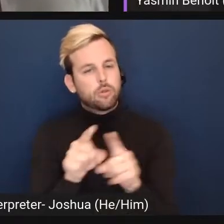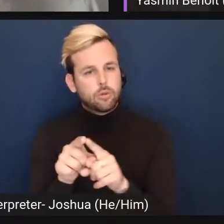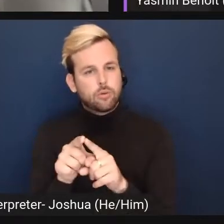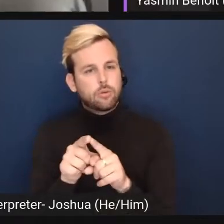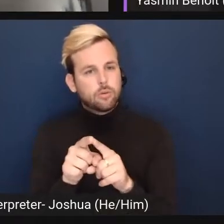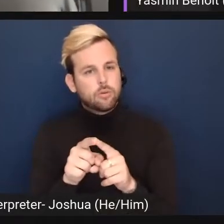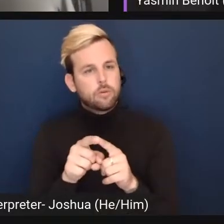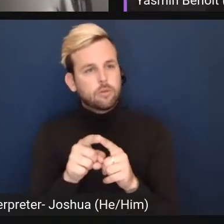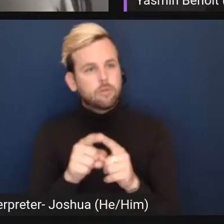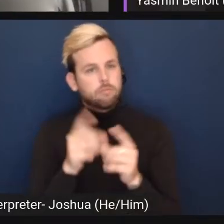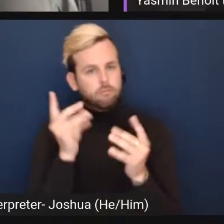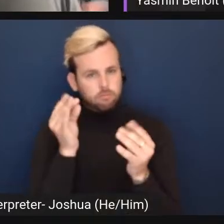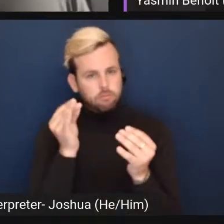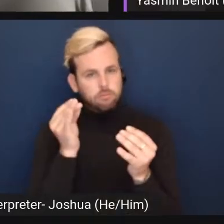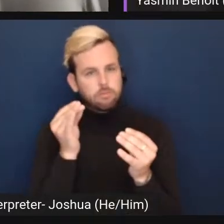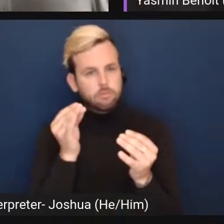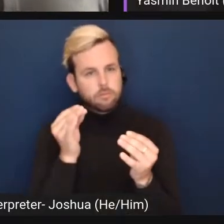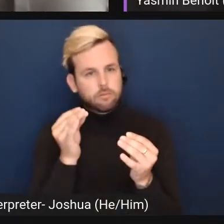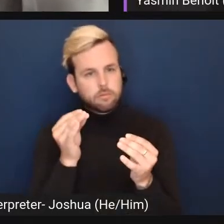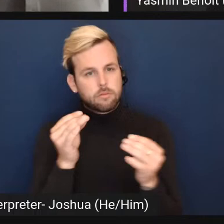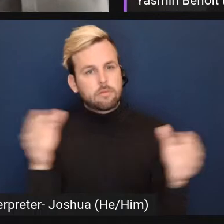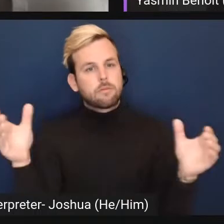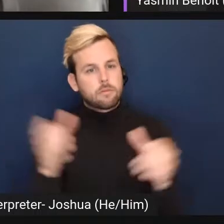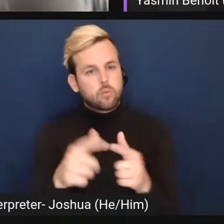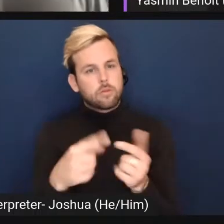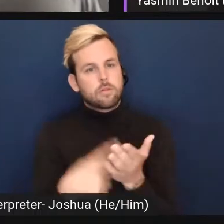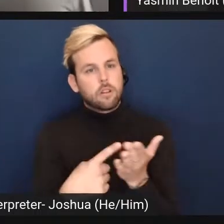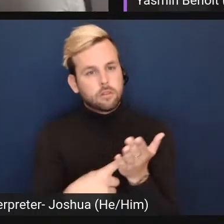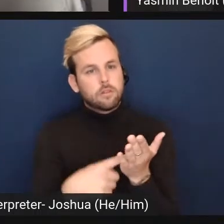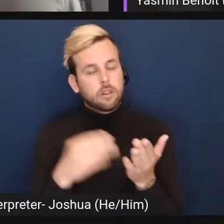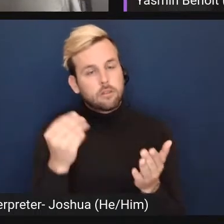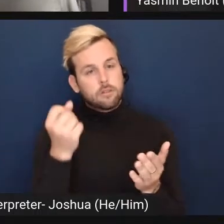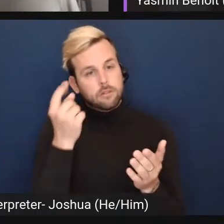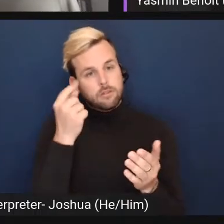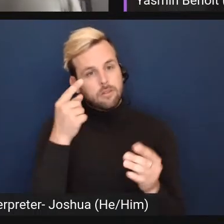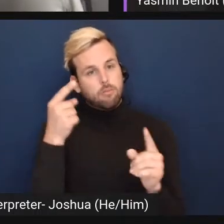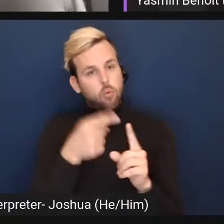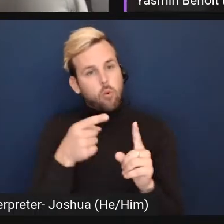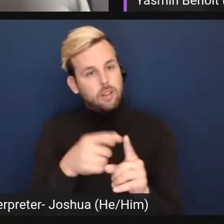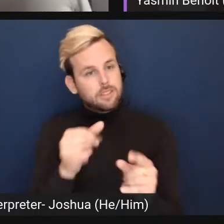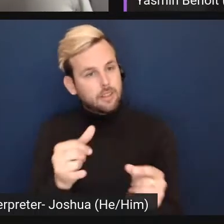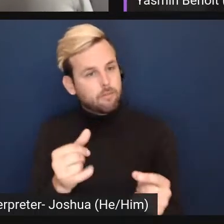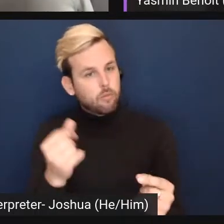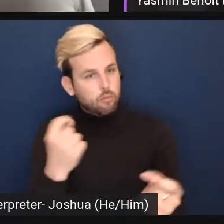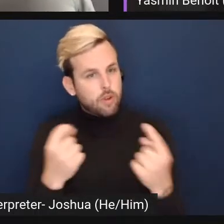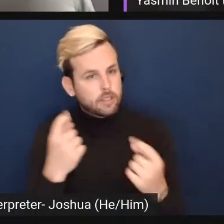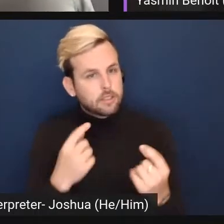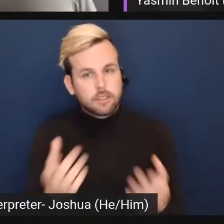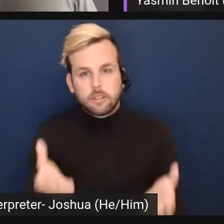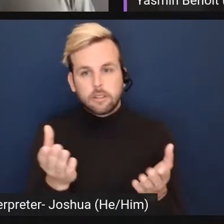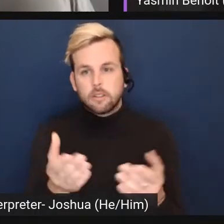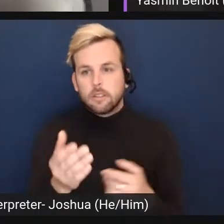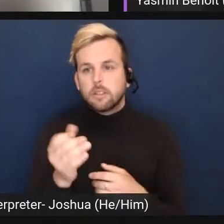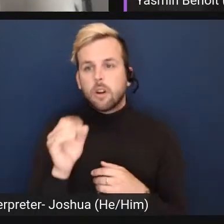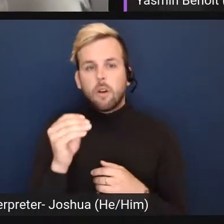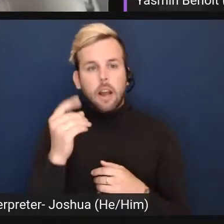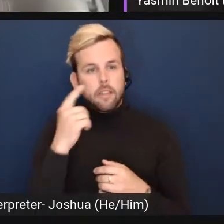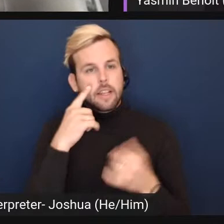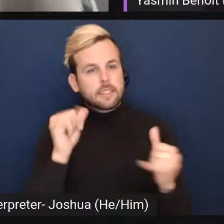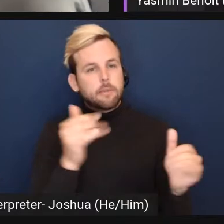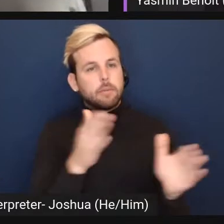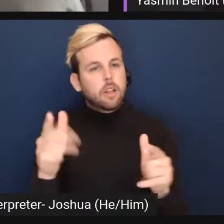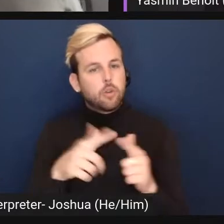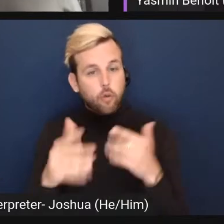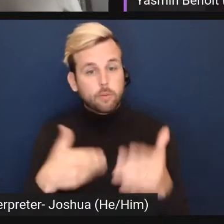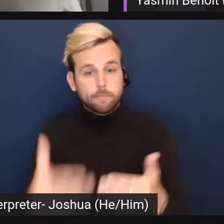into account the, um, coming back together to discuss and take into account the points that have been raised here. Um, but I think still planning to